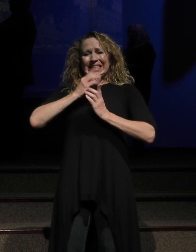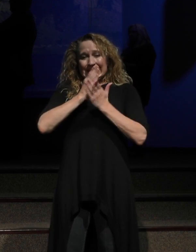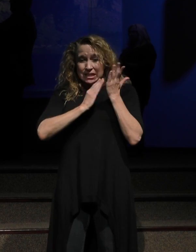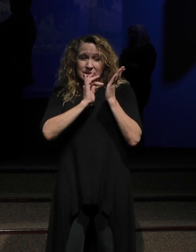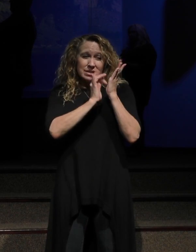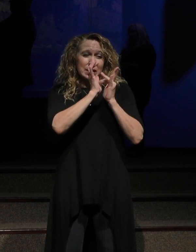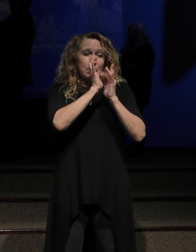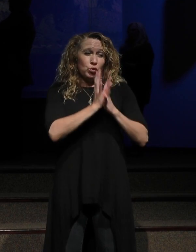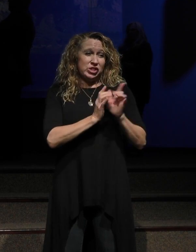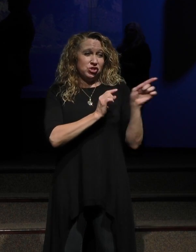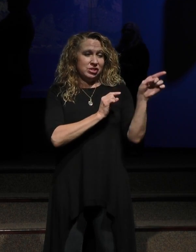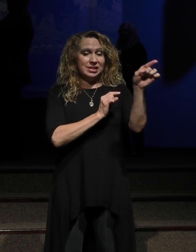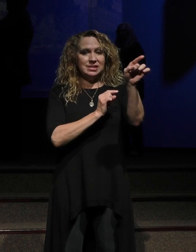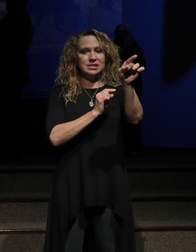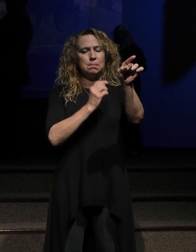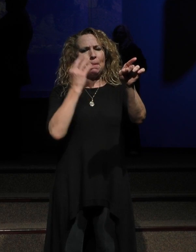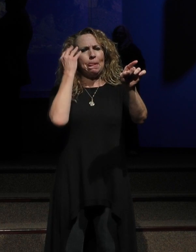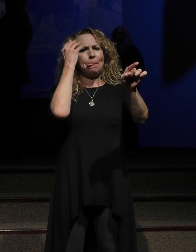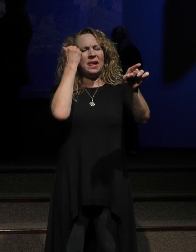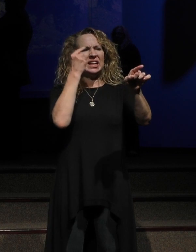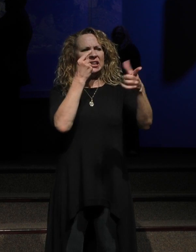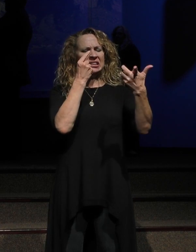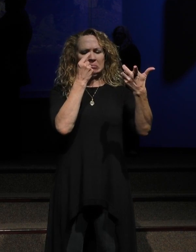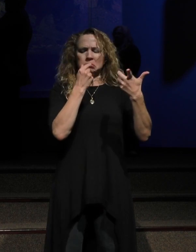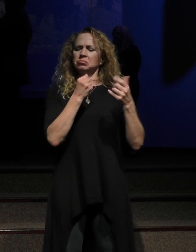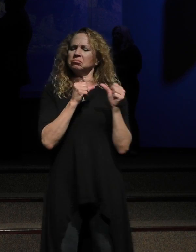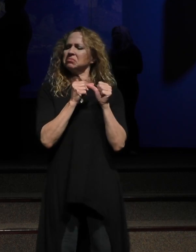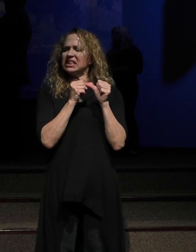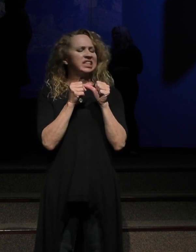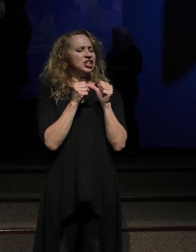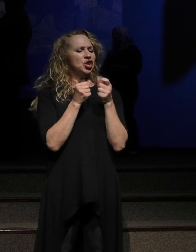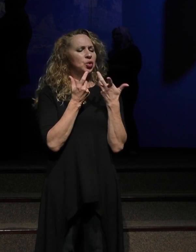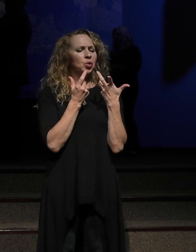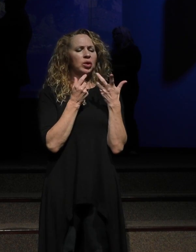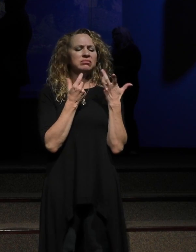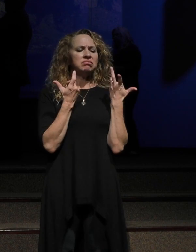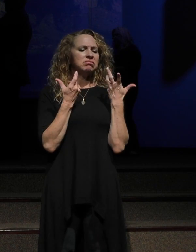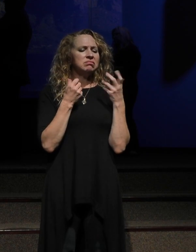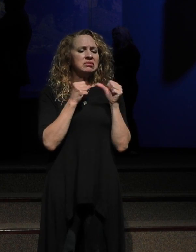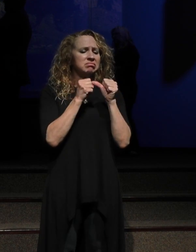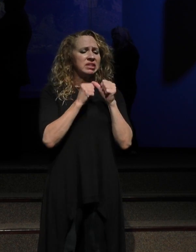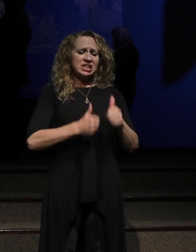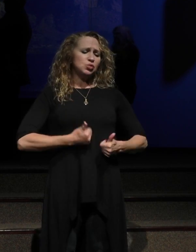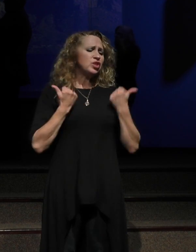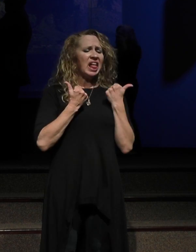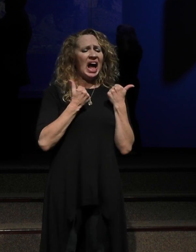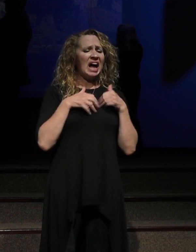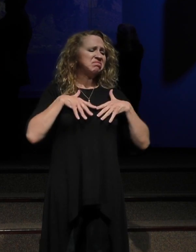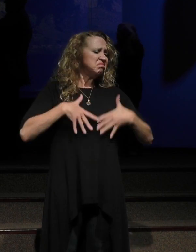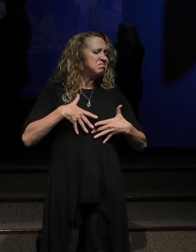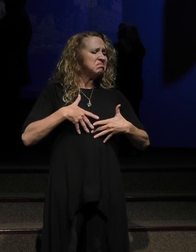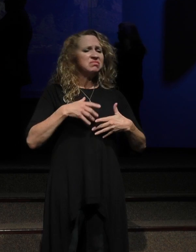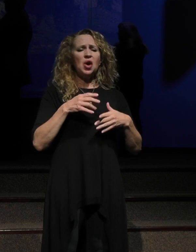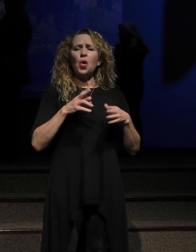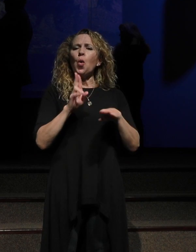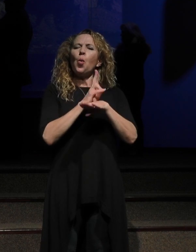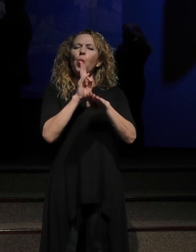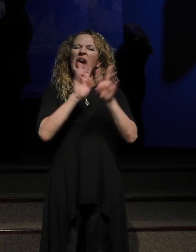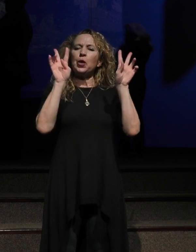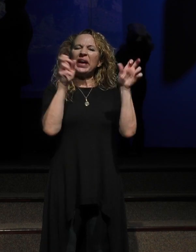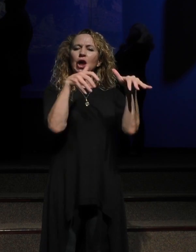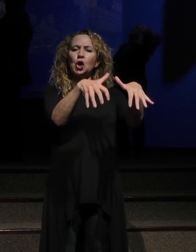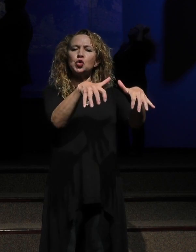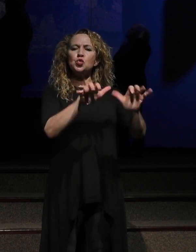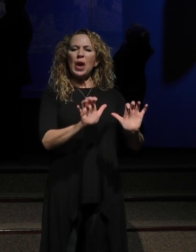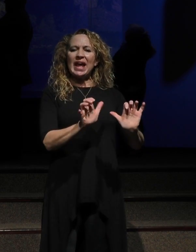they, they continue to live their life as though they're wearing grave clothes. You say, what do you mean grave clothes? I mean, clothes